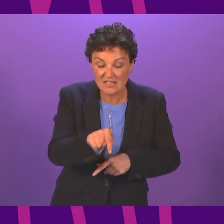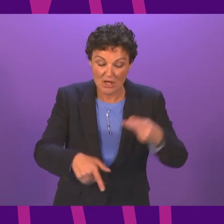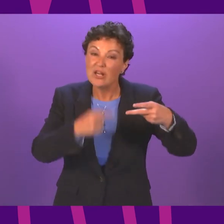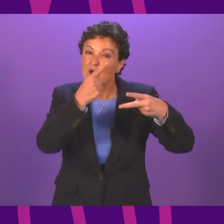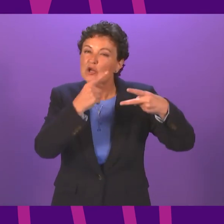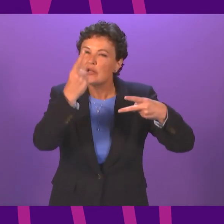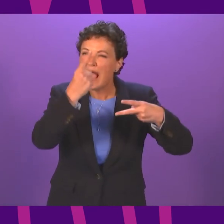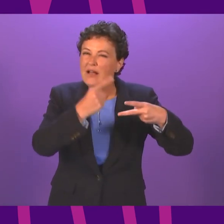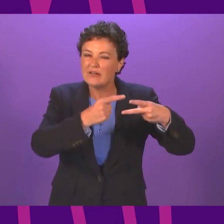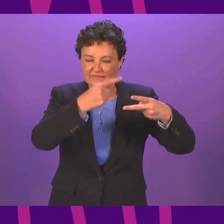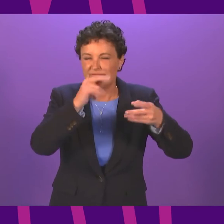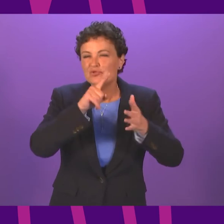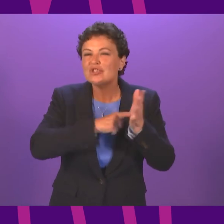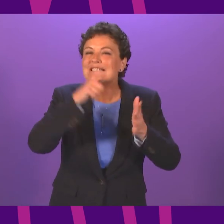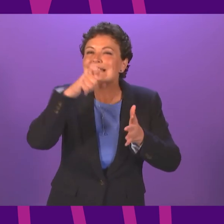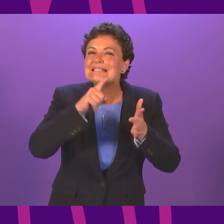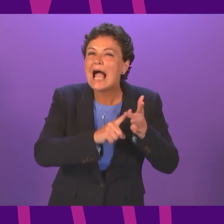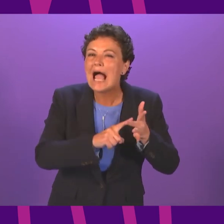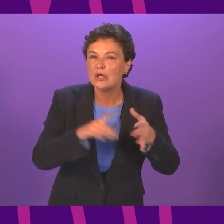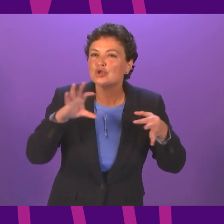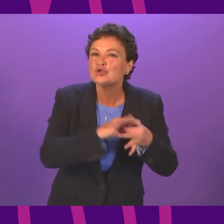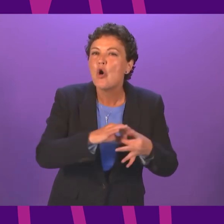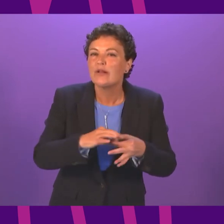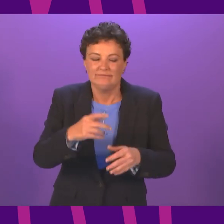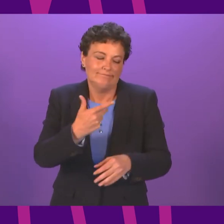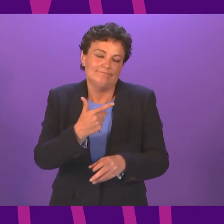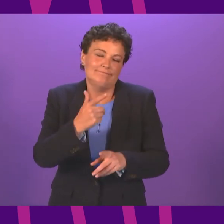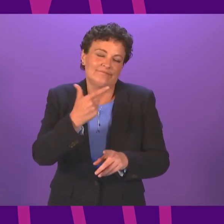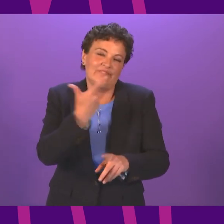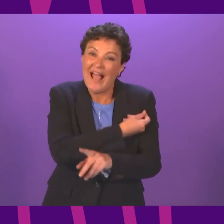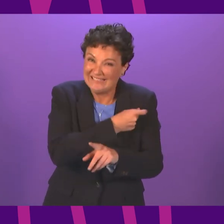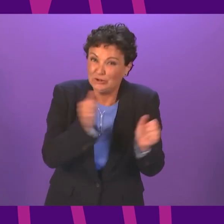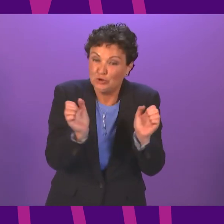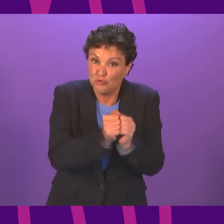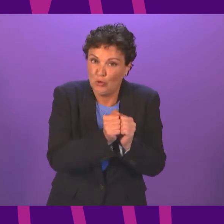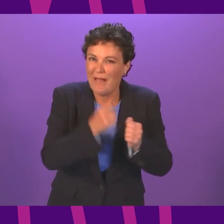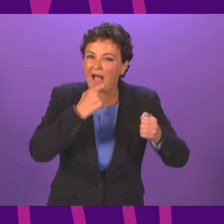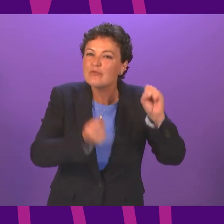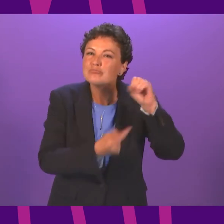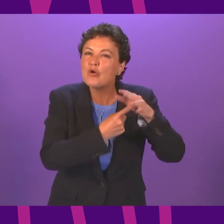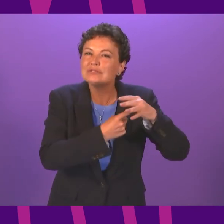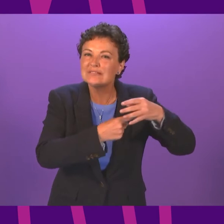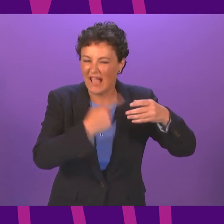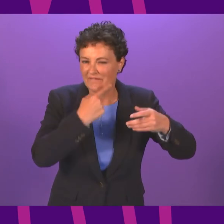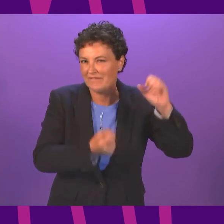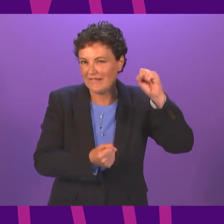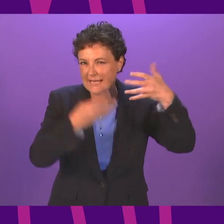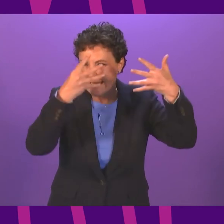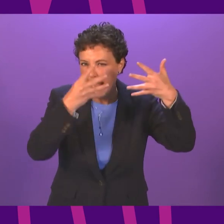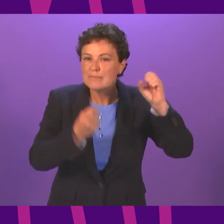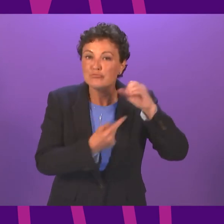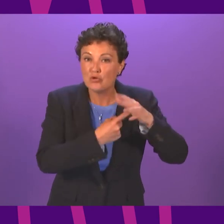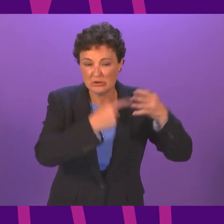priority groups. Of course, there might be some people who can't attend an appointment this week and so get their second dose a bit later. There may also be some people,